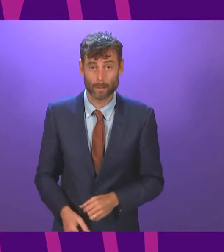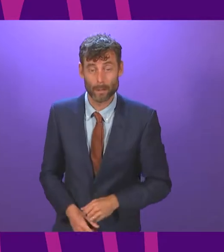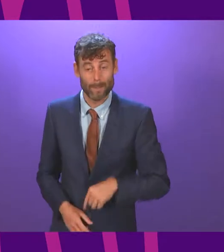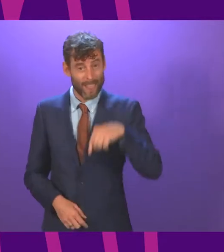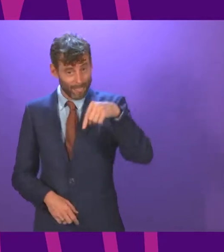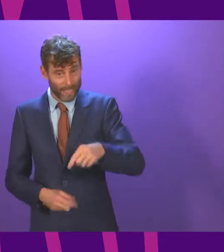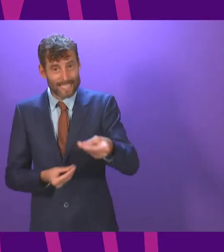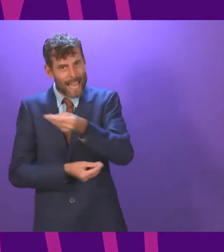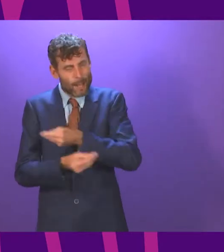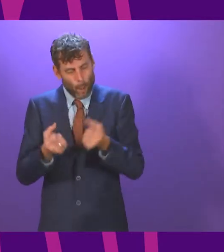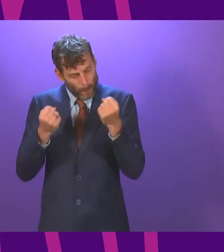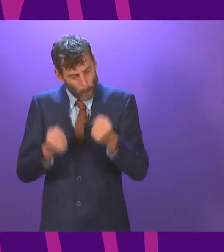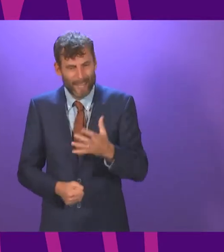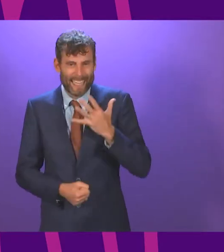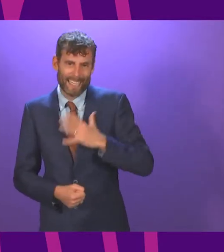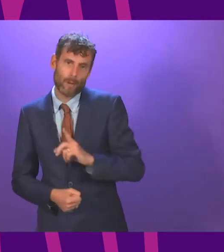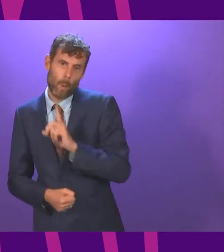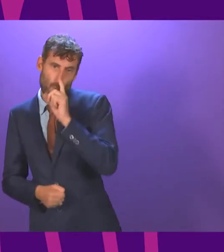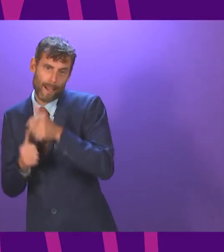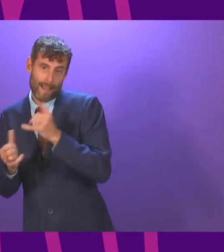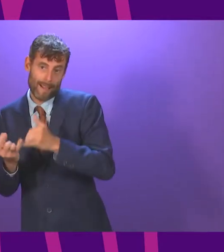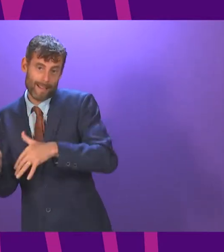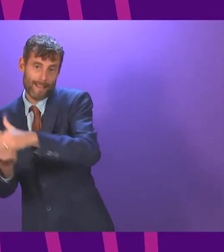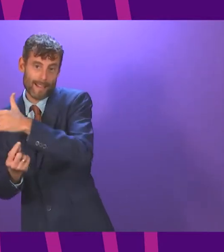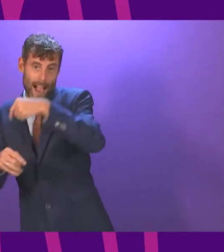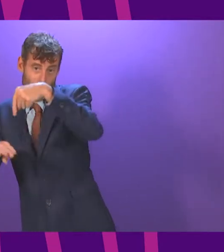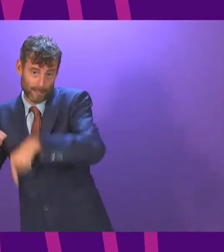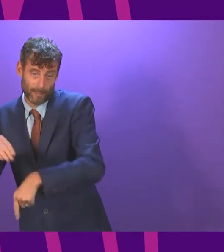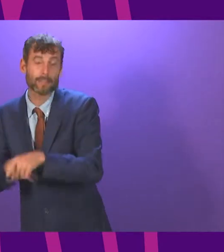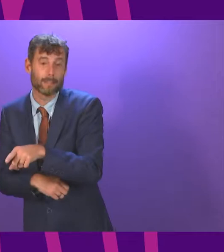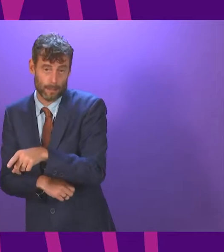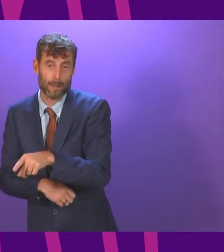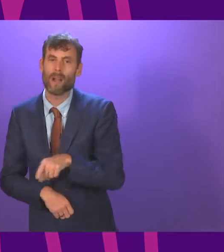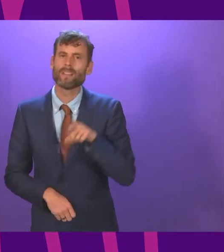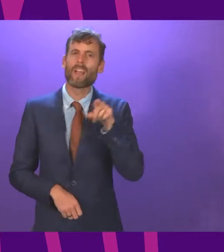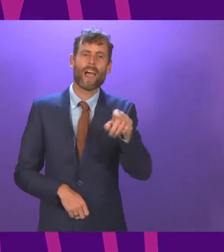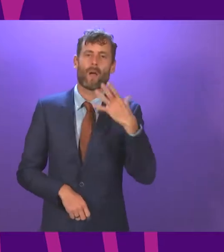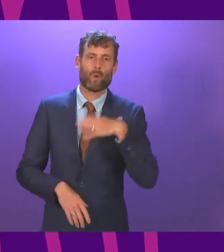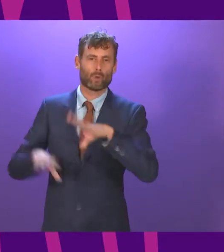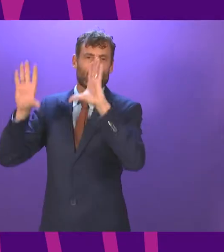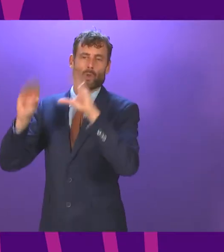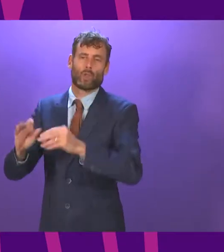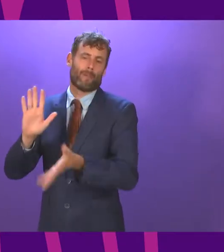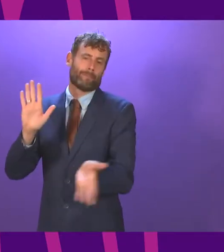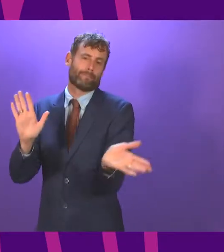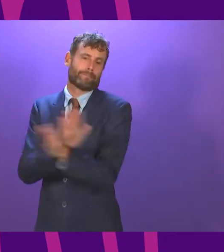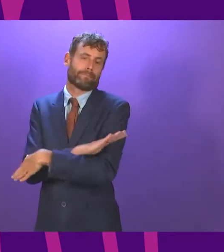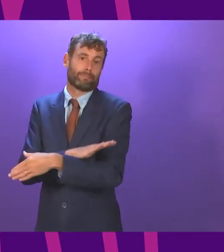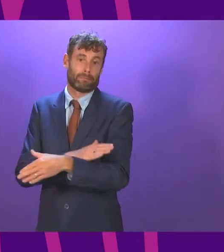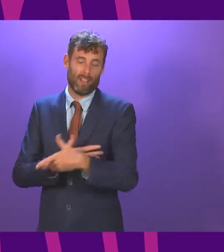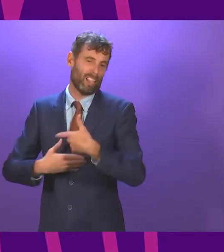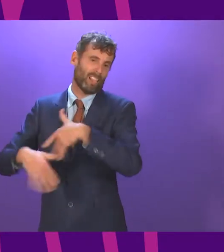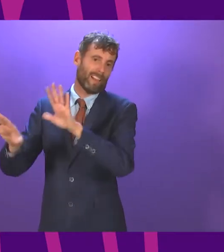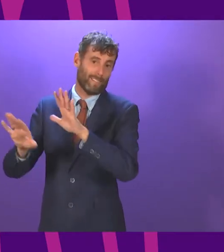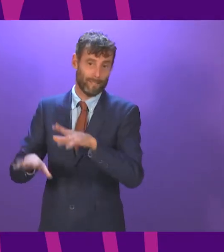sector, particularly in the north-east of Scotland, from a party who would pursue a slash-and-burn approach to that industry. And we see concern raised